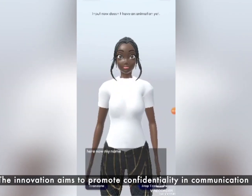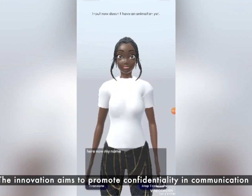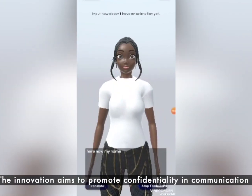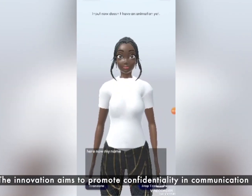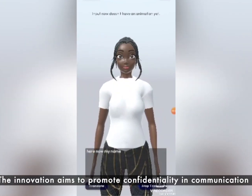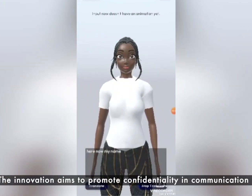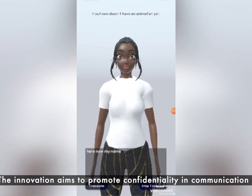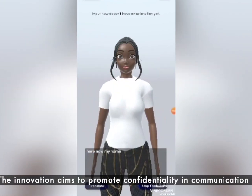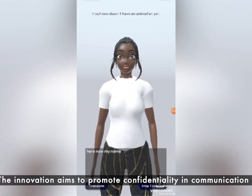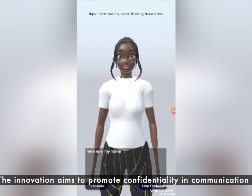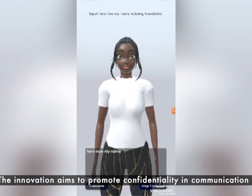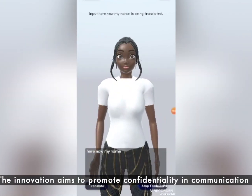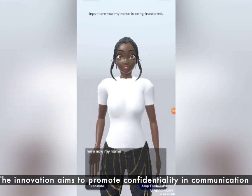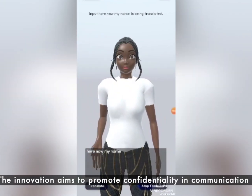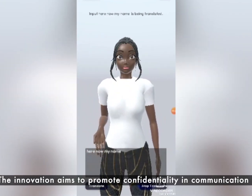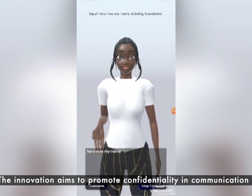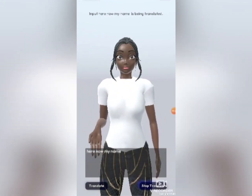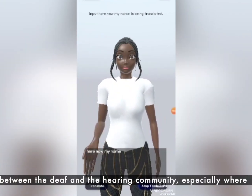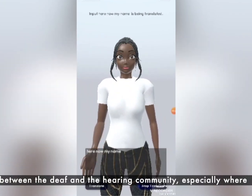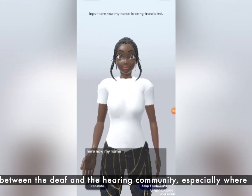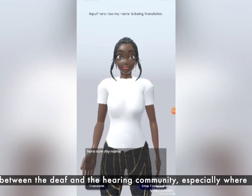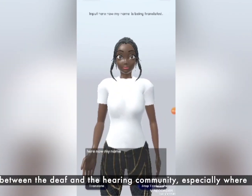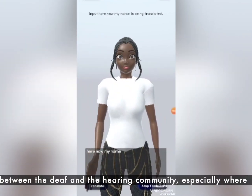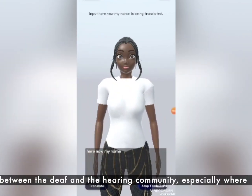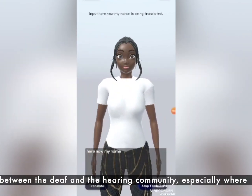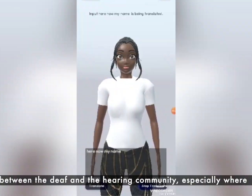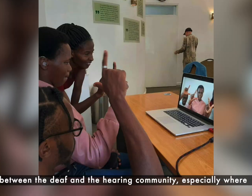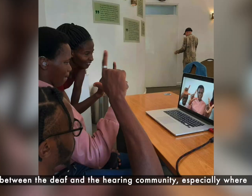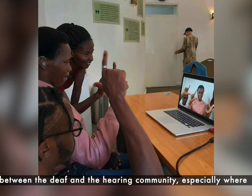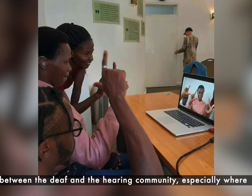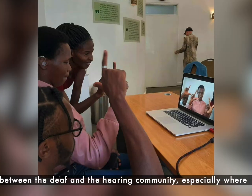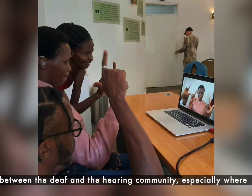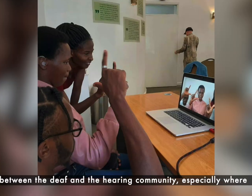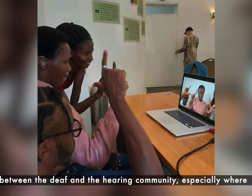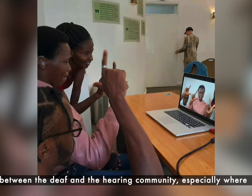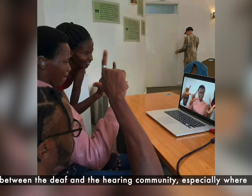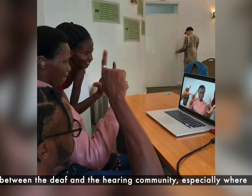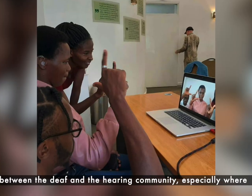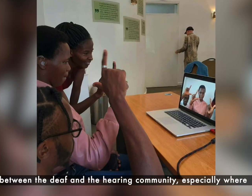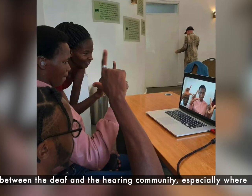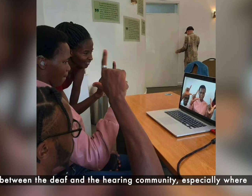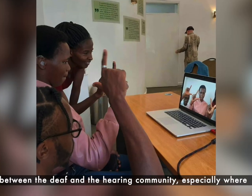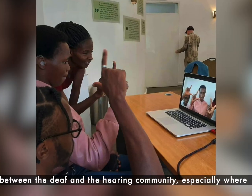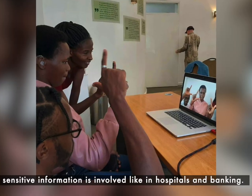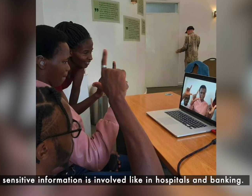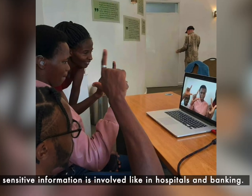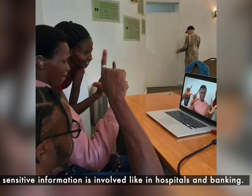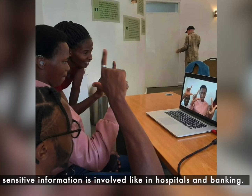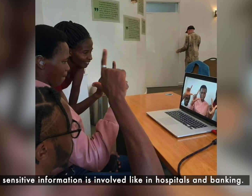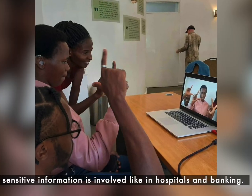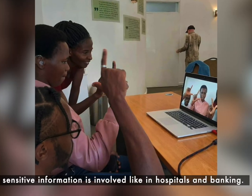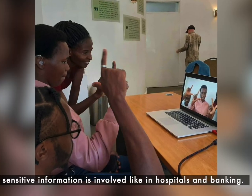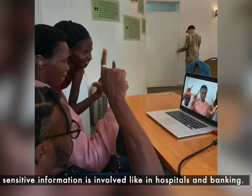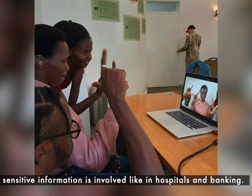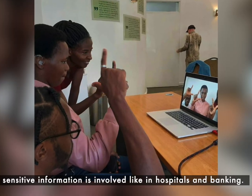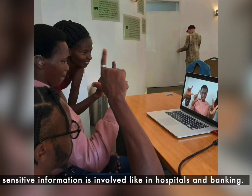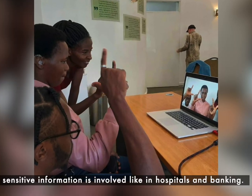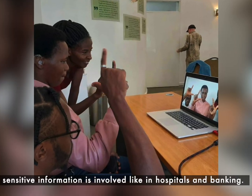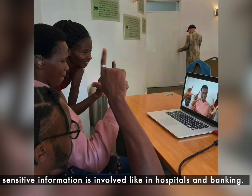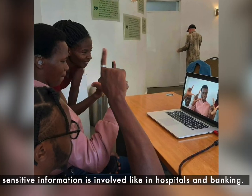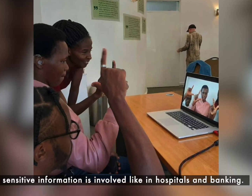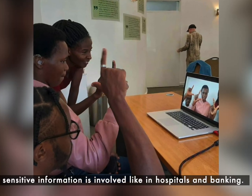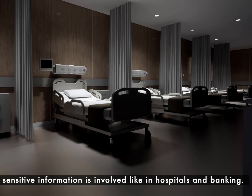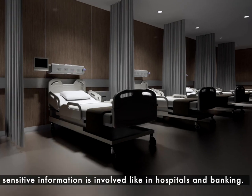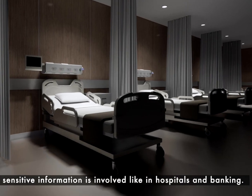to promote confidentiality in communication between the deaf and the hearing community especially where sensitive information is